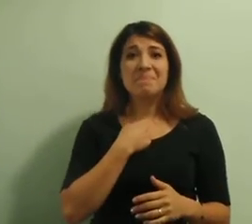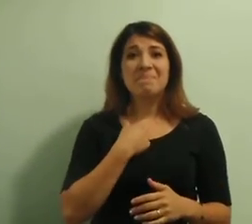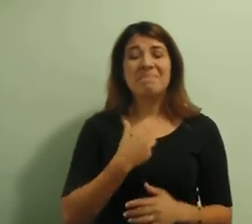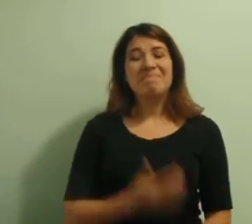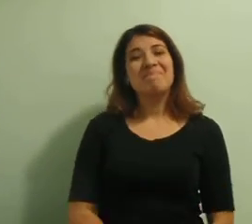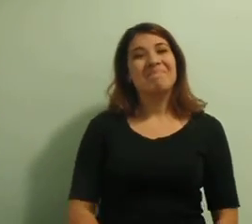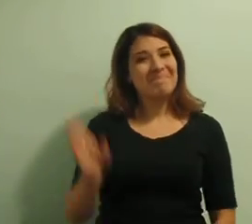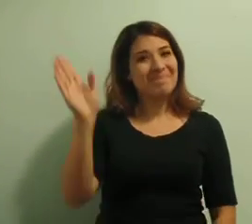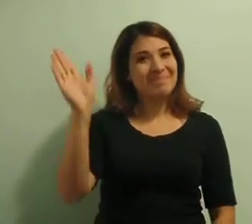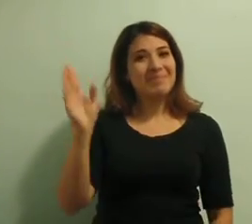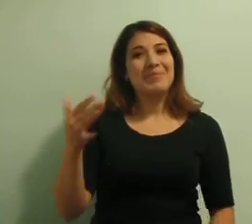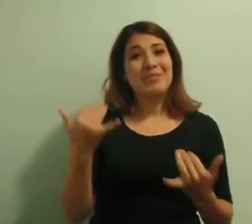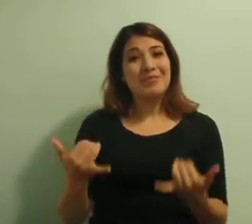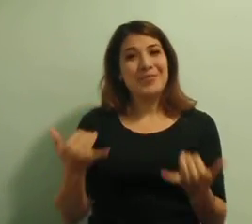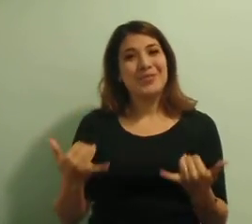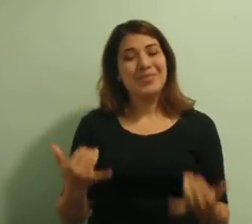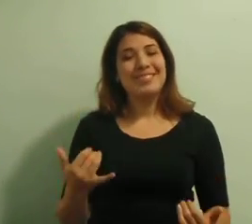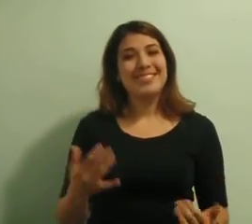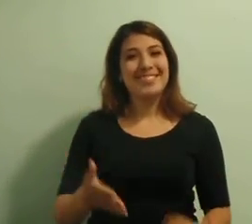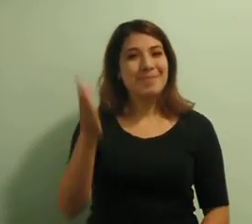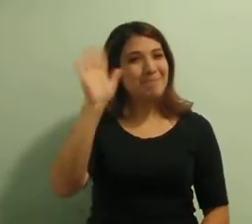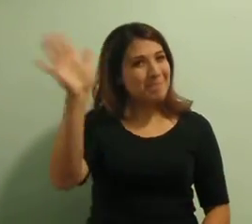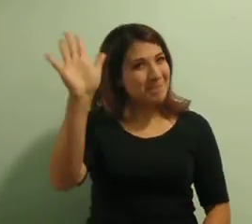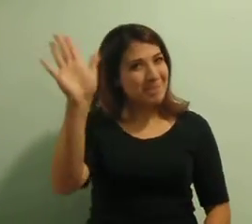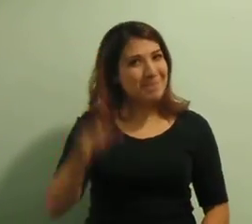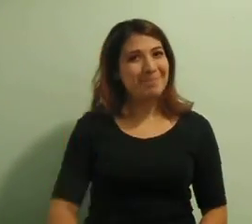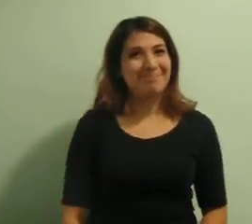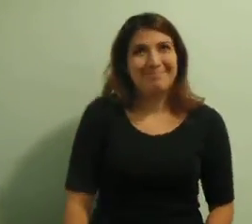Thank you again. Thank Thank